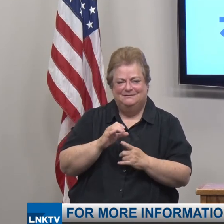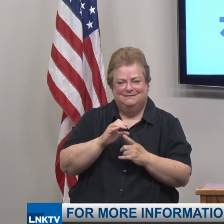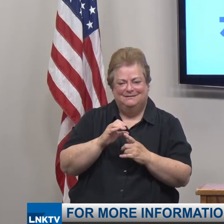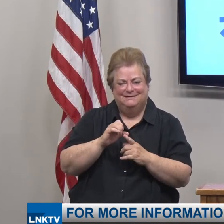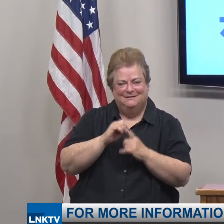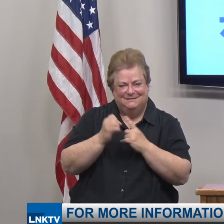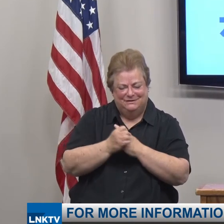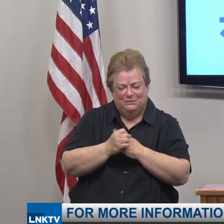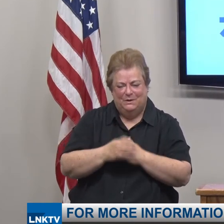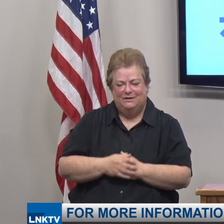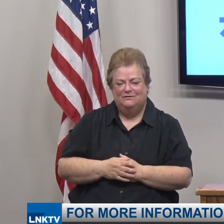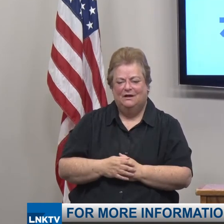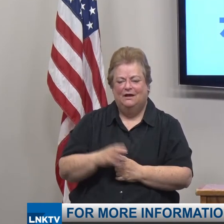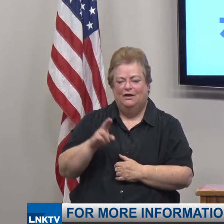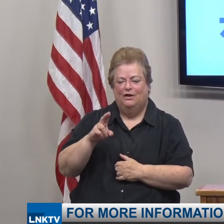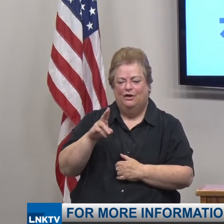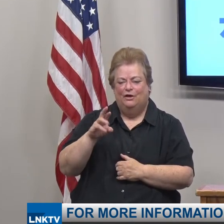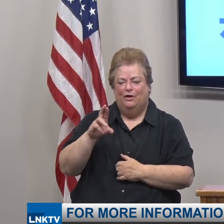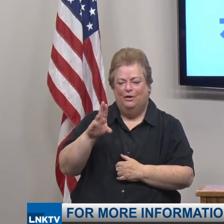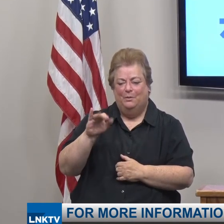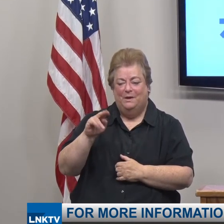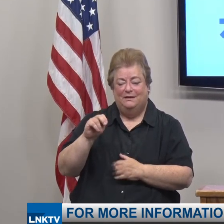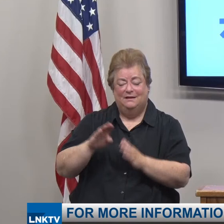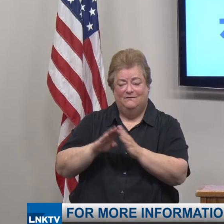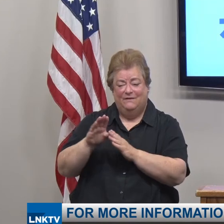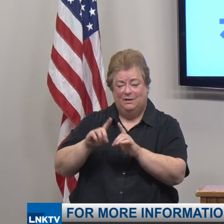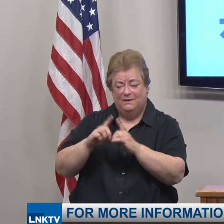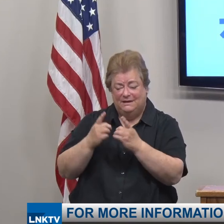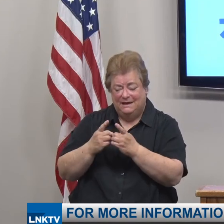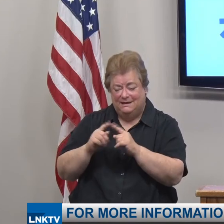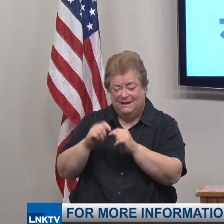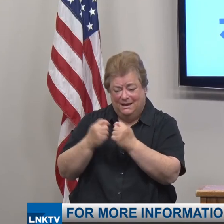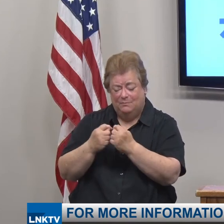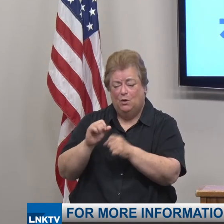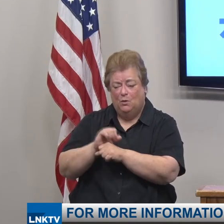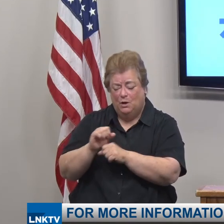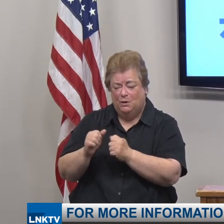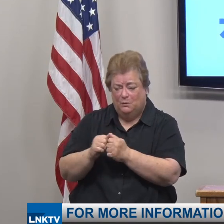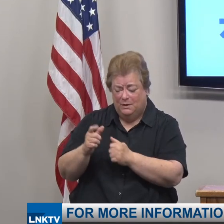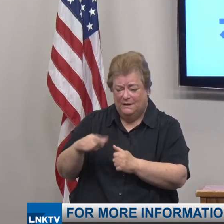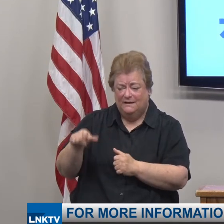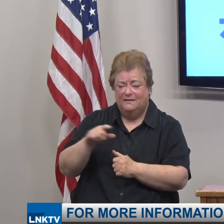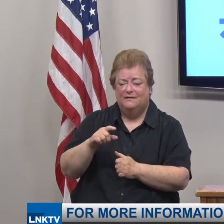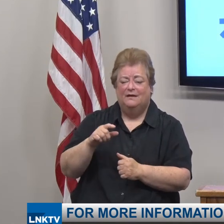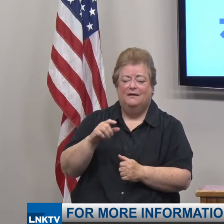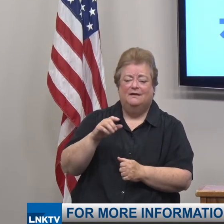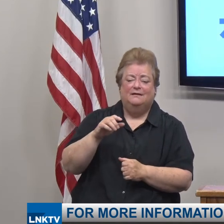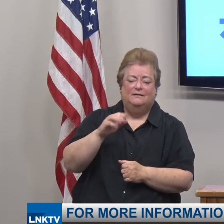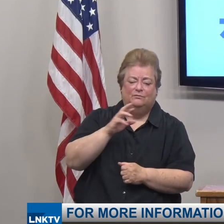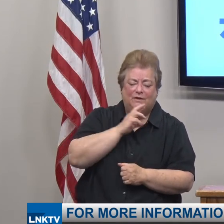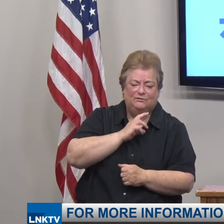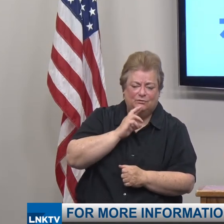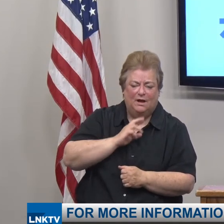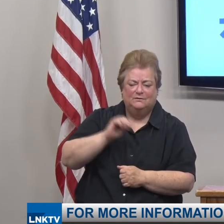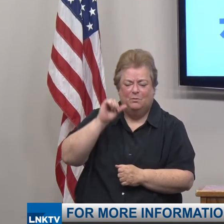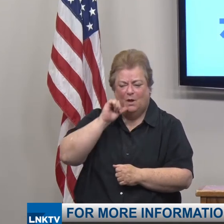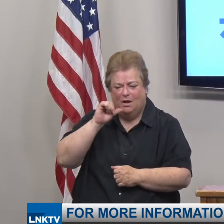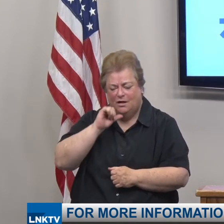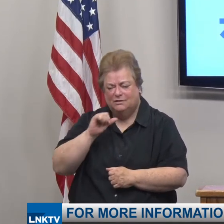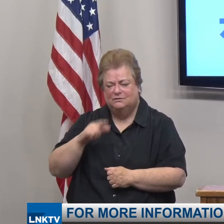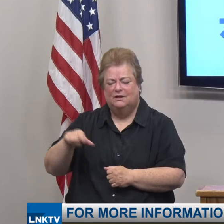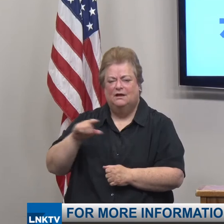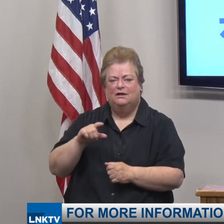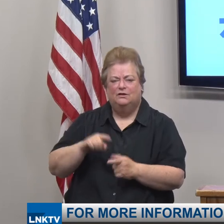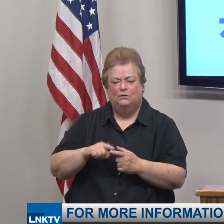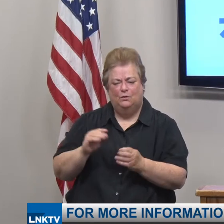Our urban development team worked with our restaurants and bars and bars state and the liquor commission and our council to help